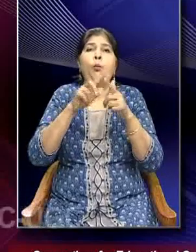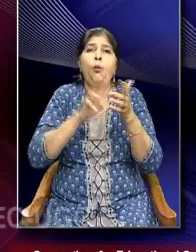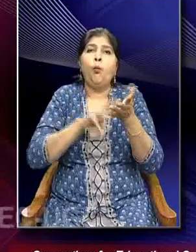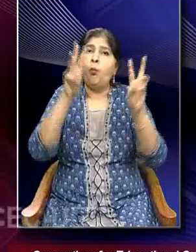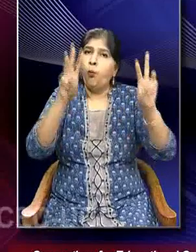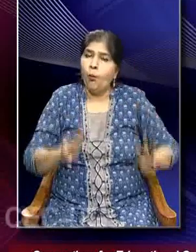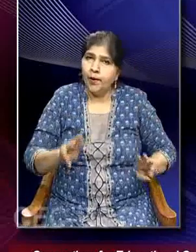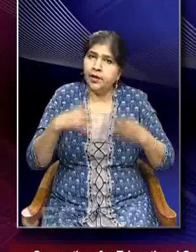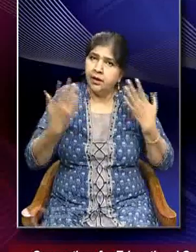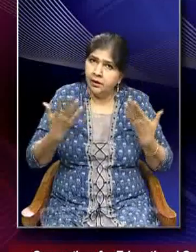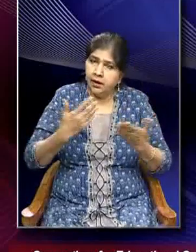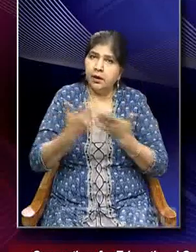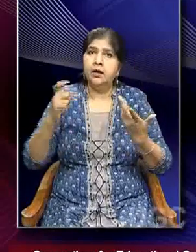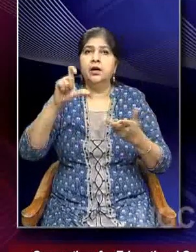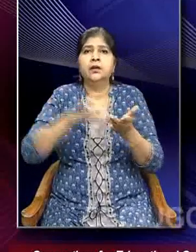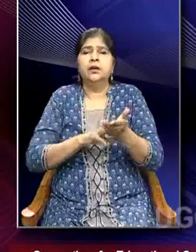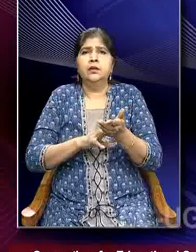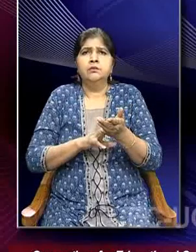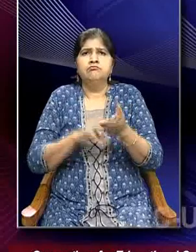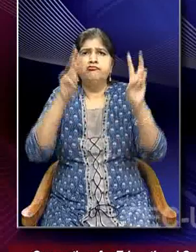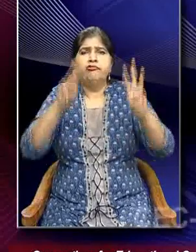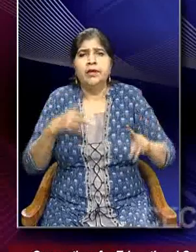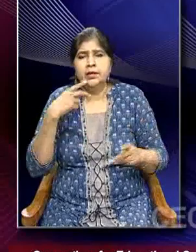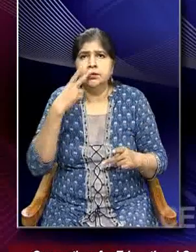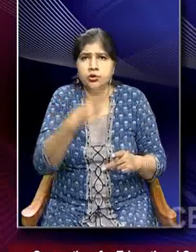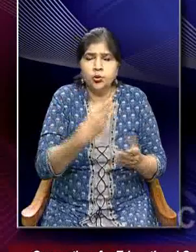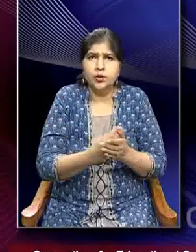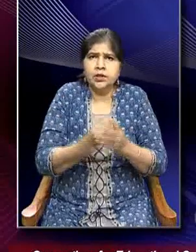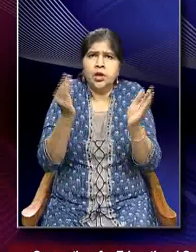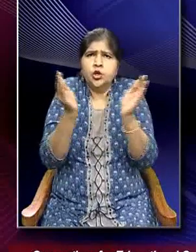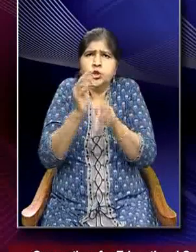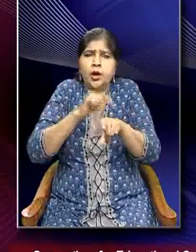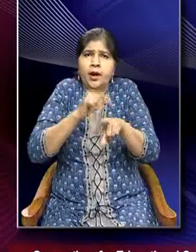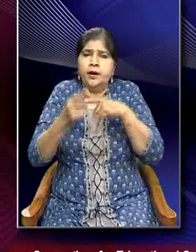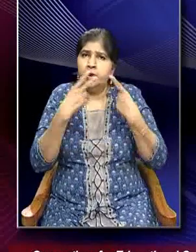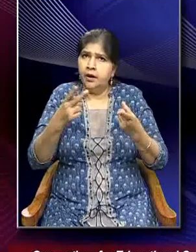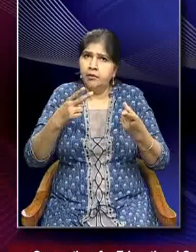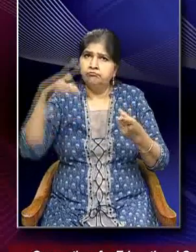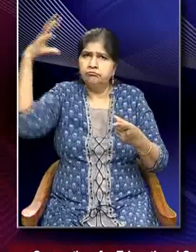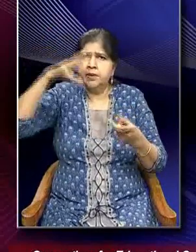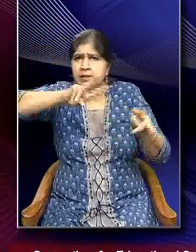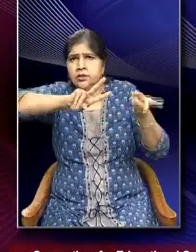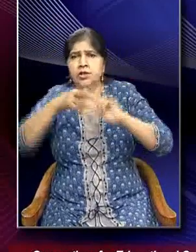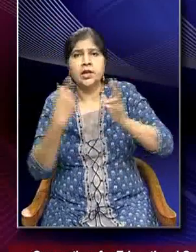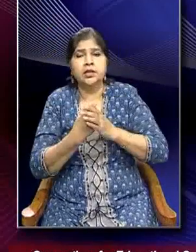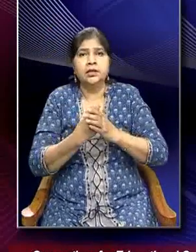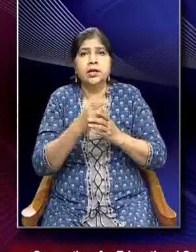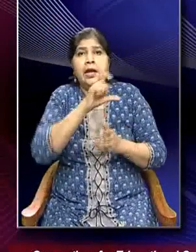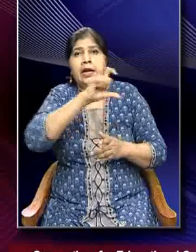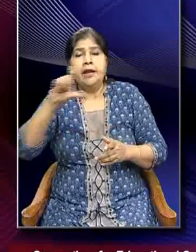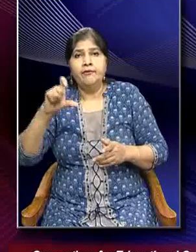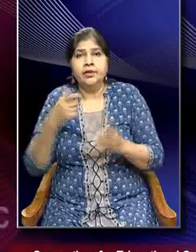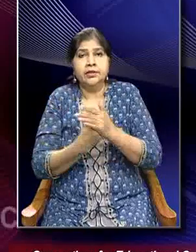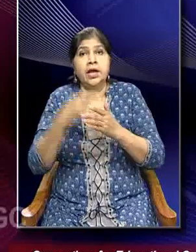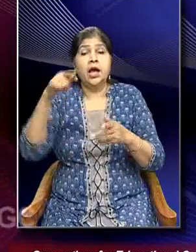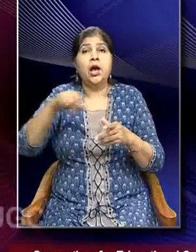reflects short term conditions of the atmosphere. And this is going by the definitions that we